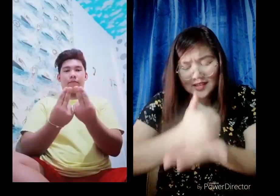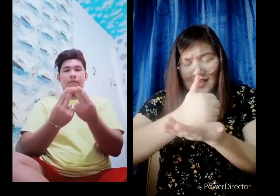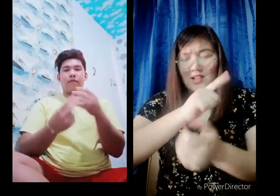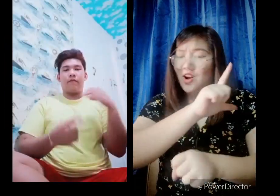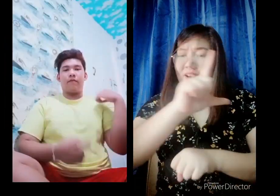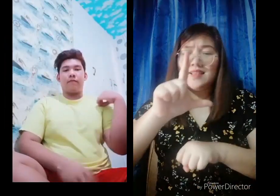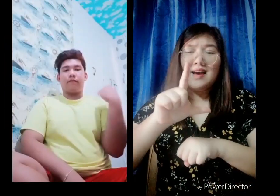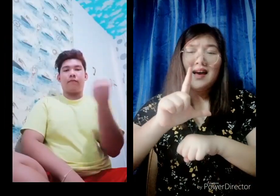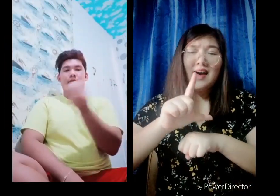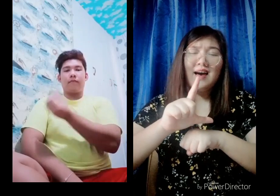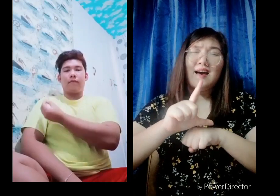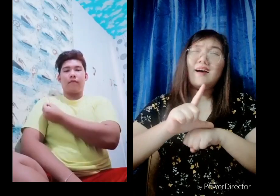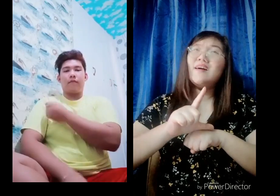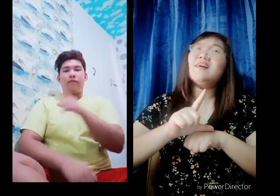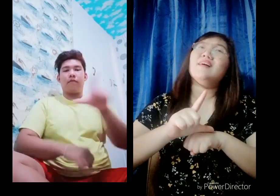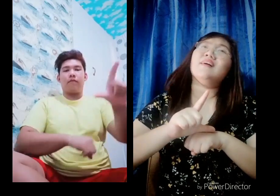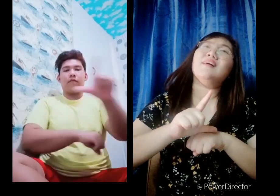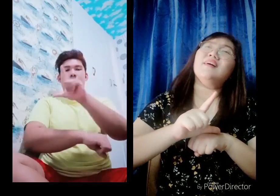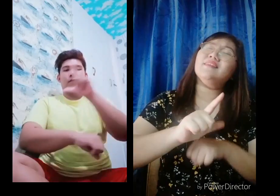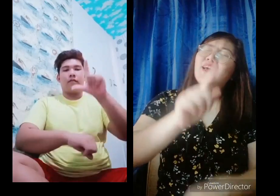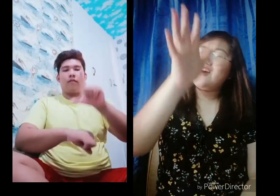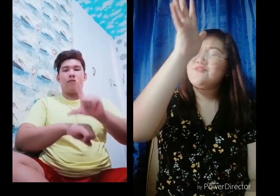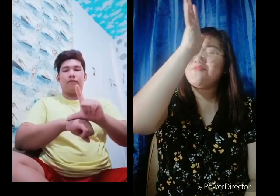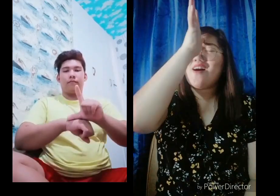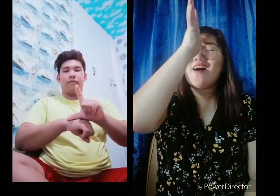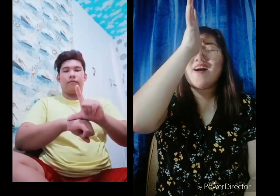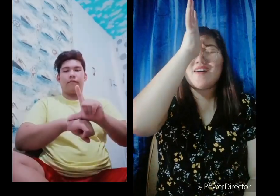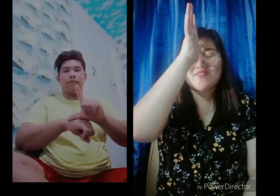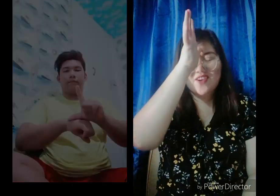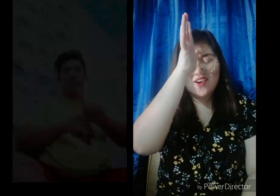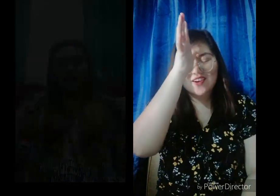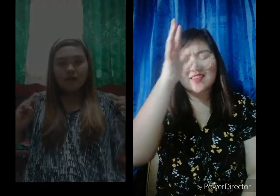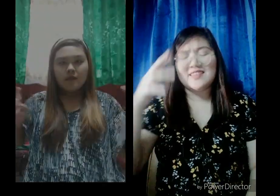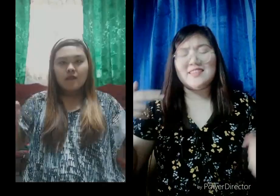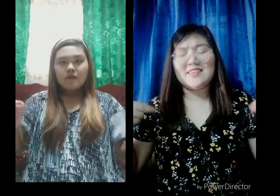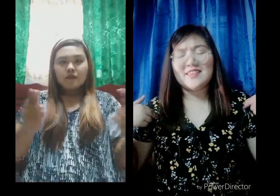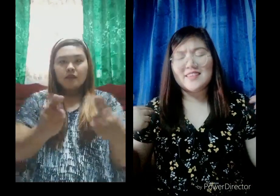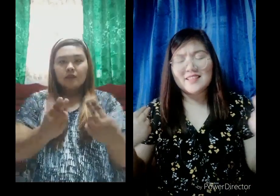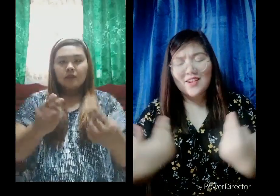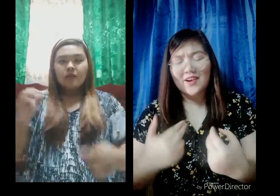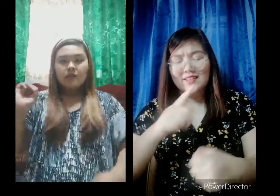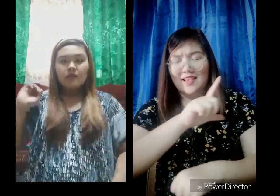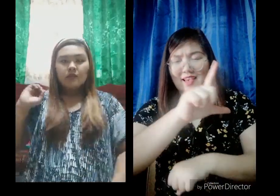heal our land Father, in your